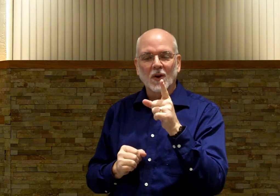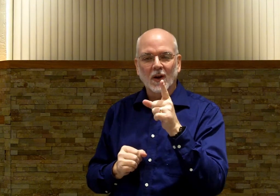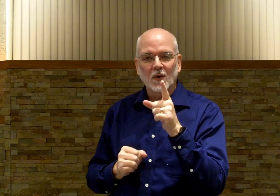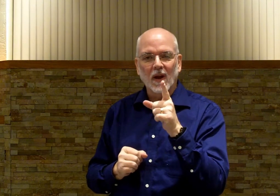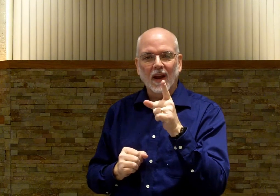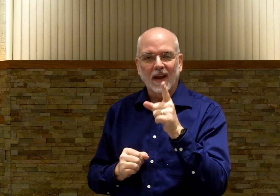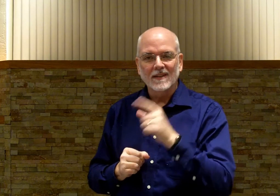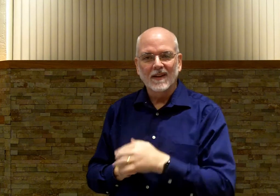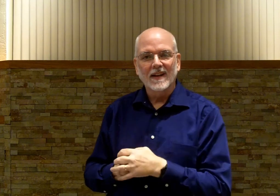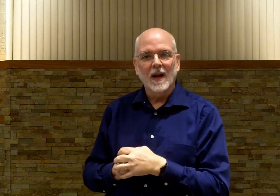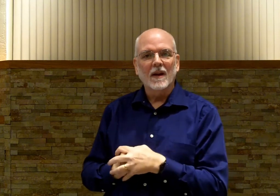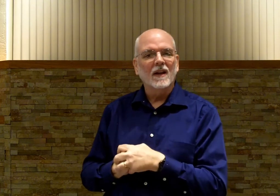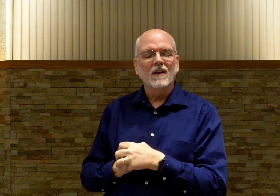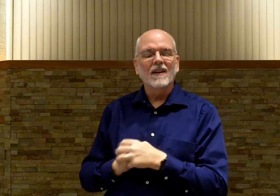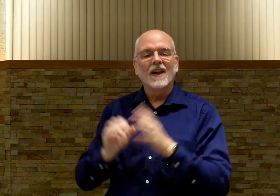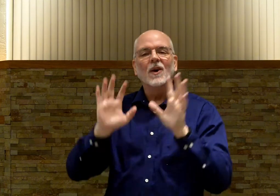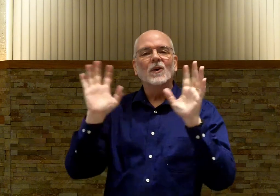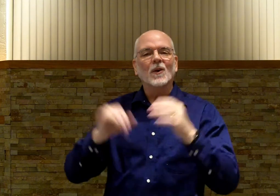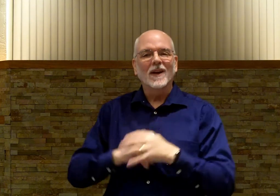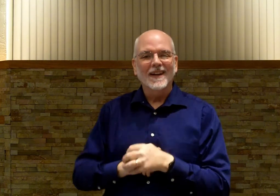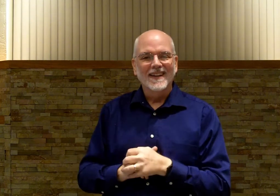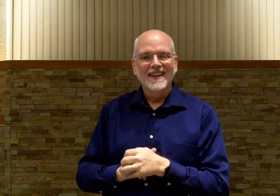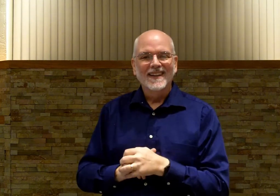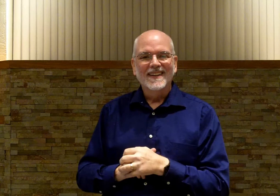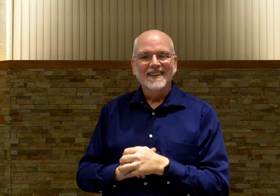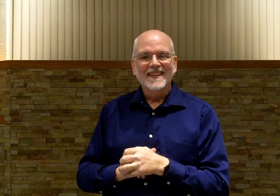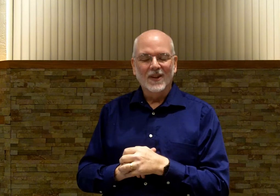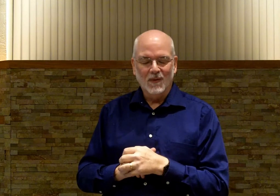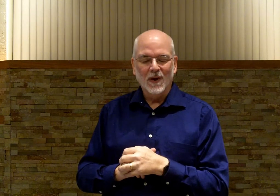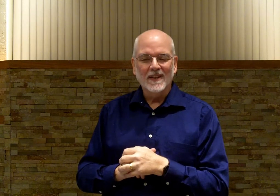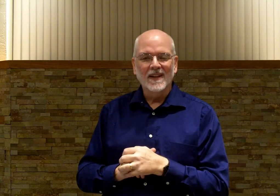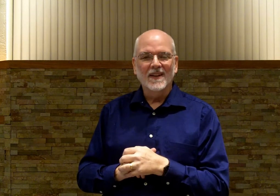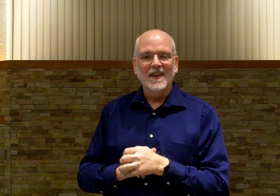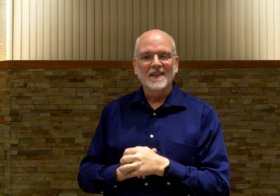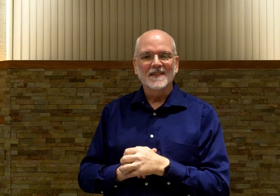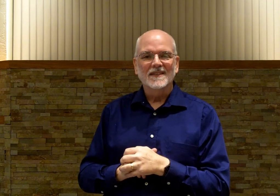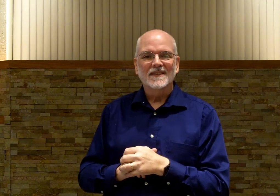going to do excellently. I know it already. Look forward to seeing you there. Thank you.